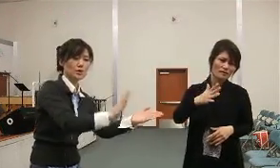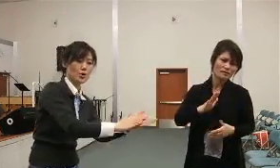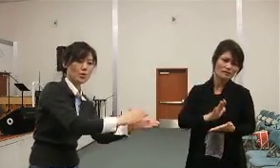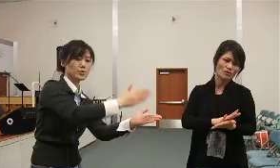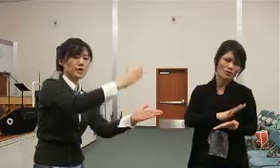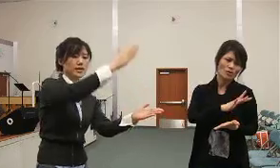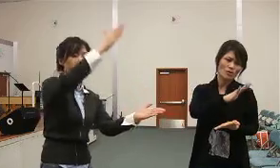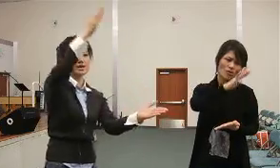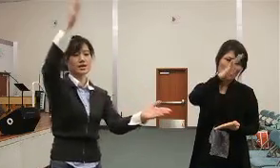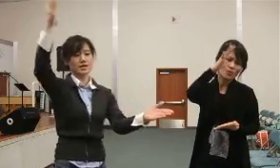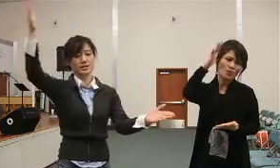Lord.